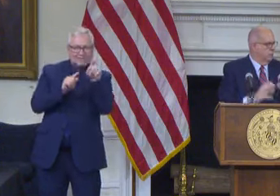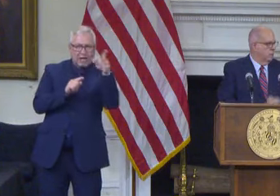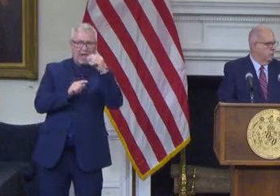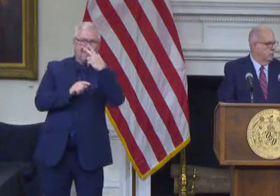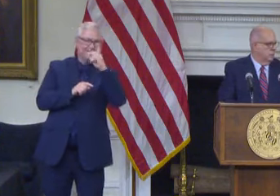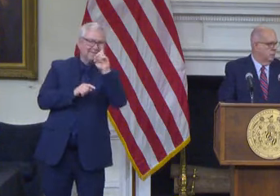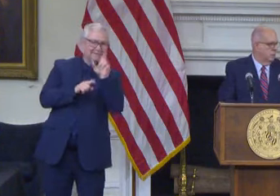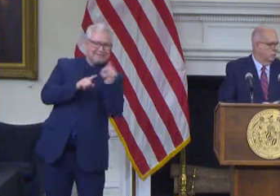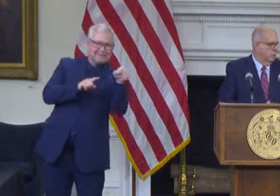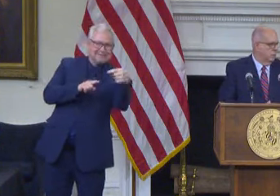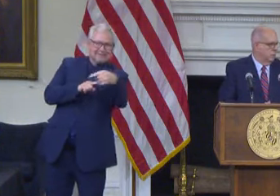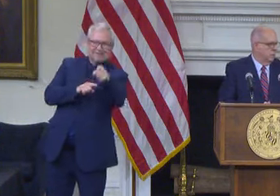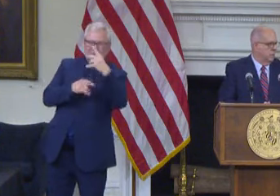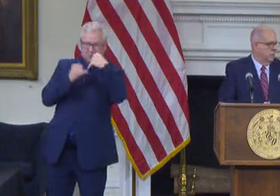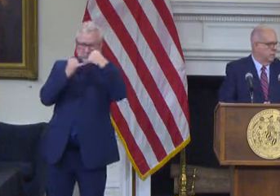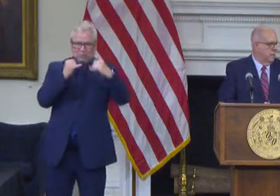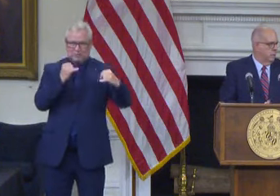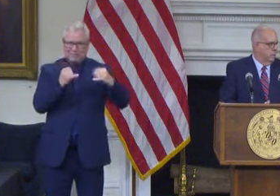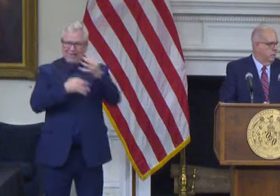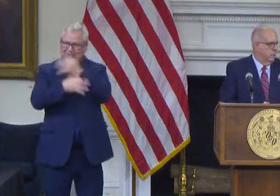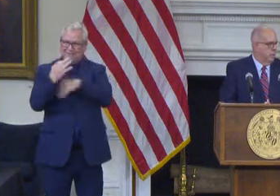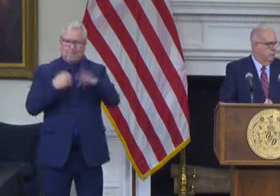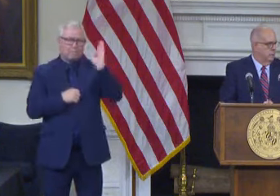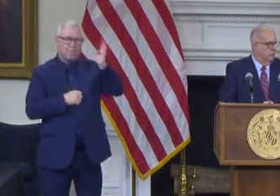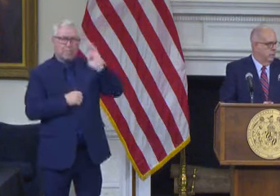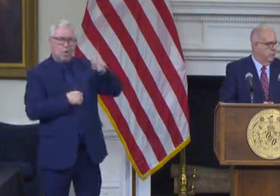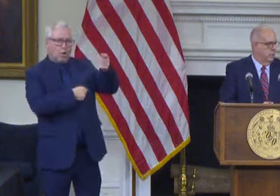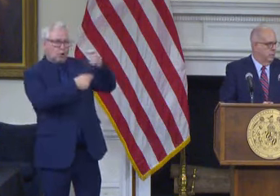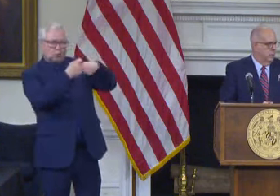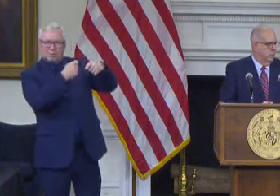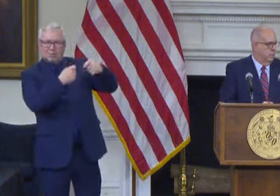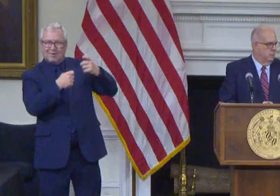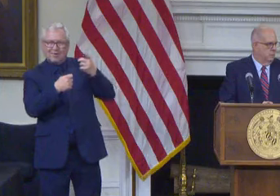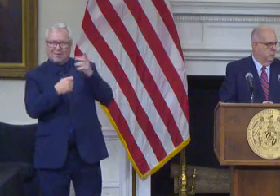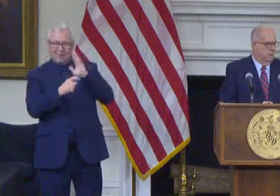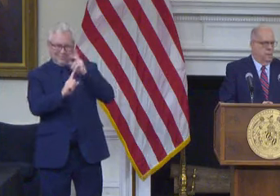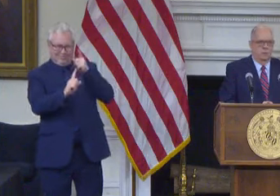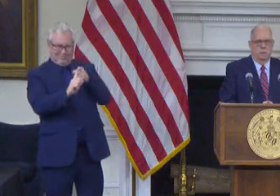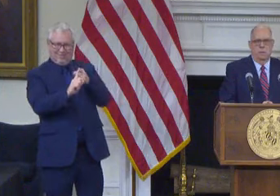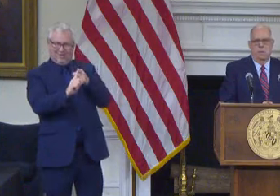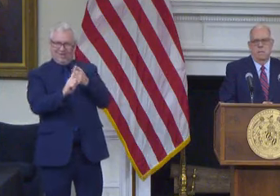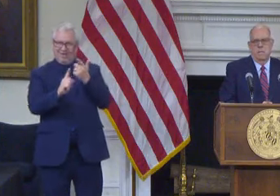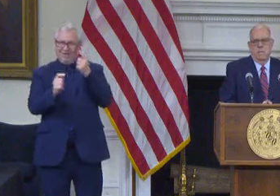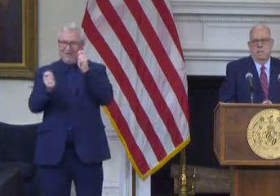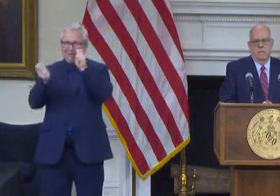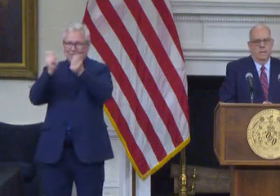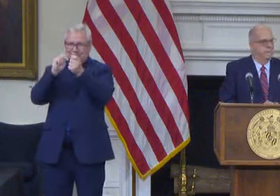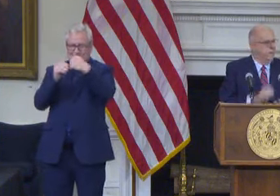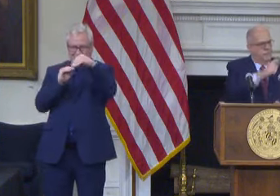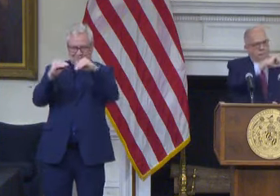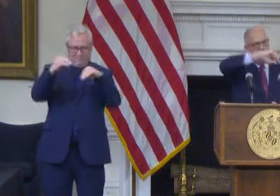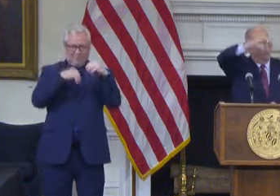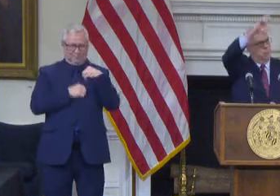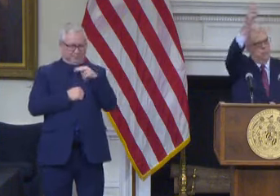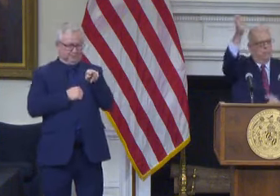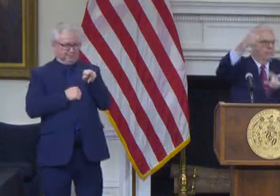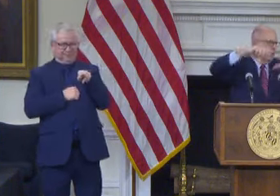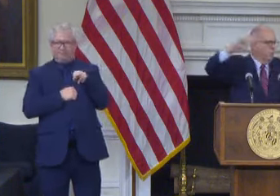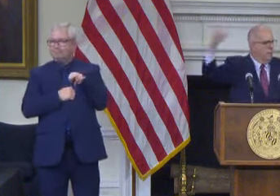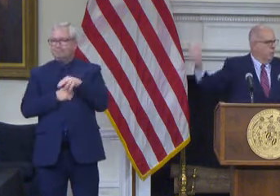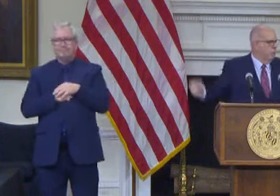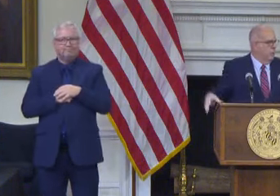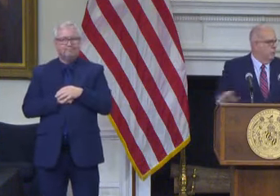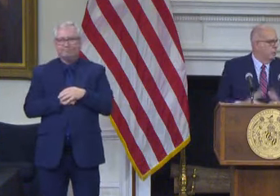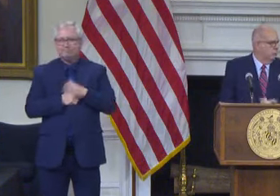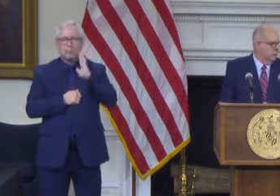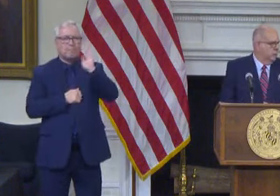congressional district which is what was originally intended and what Kweisi and Fume has been so articulate on they take Baltimore City and